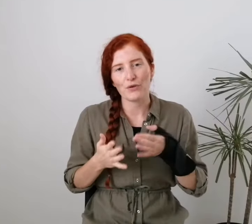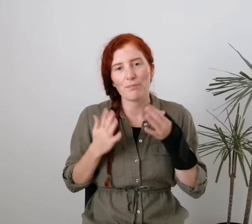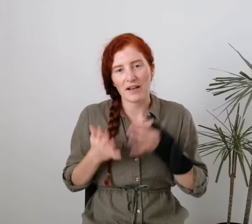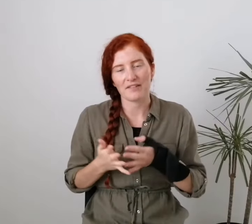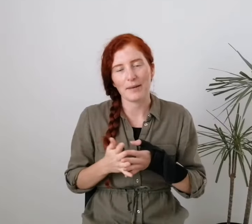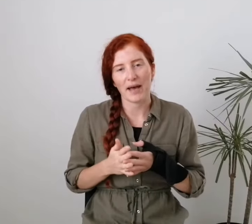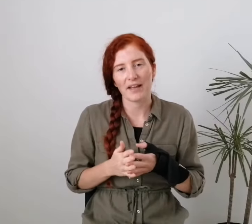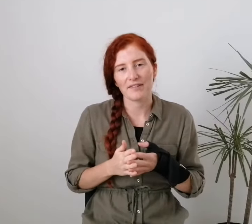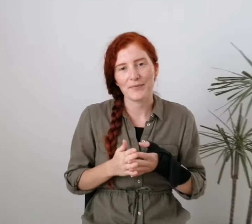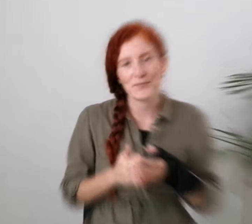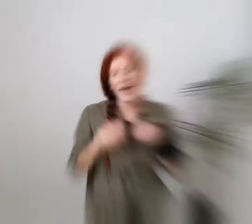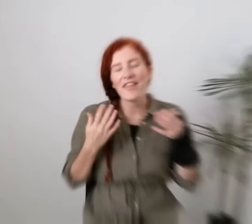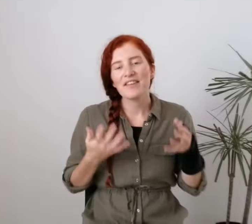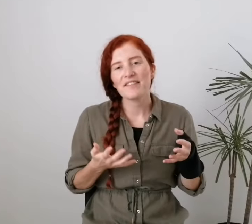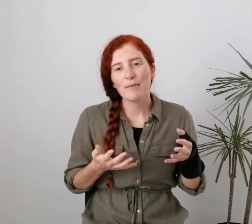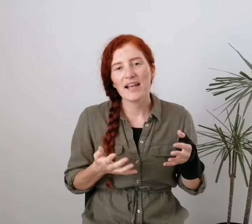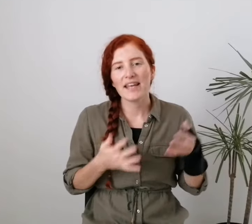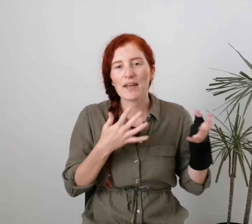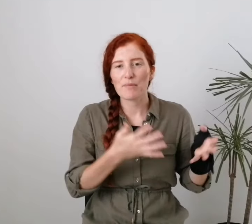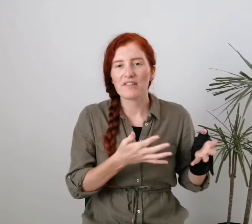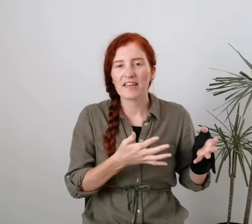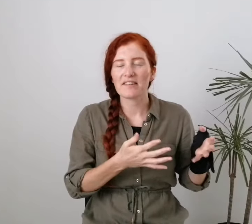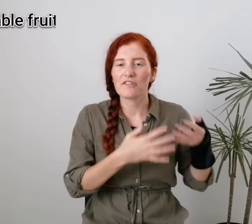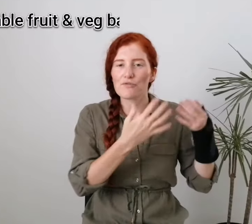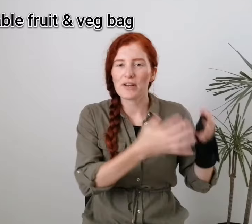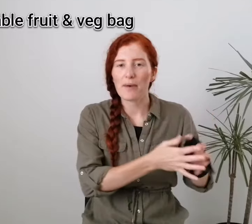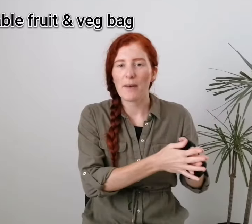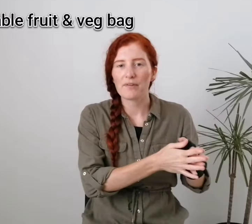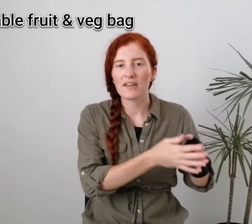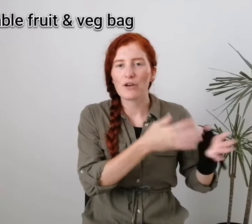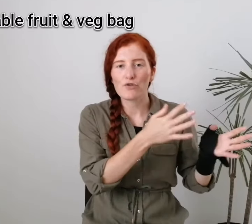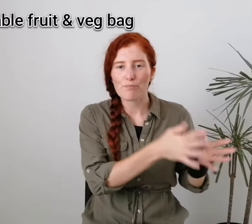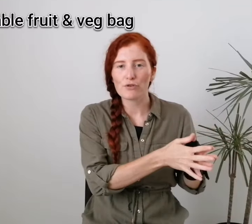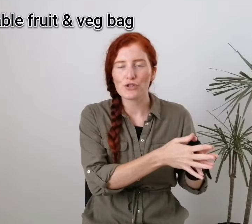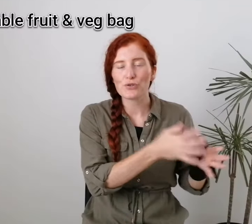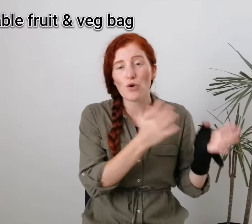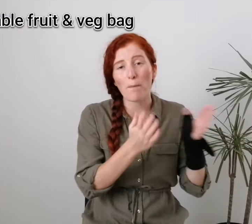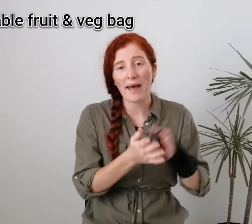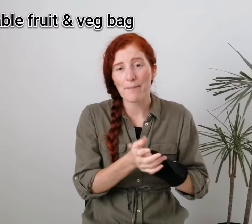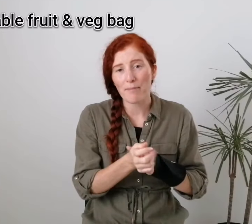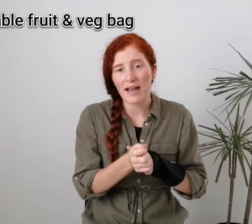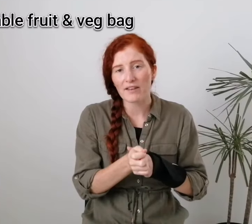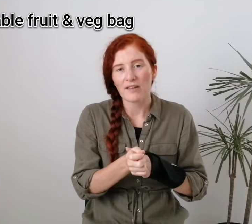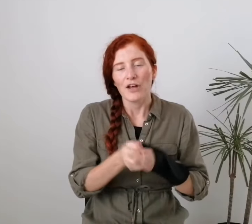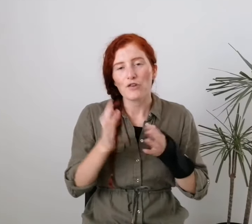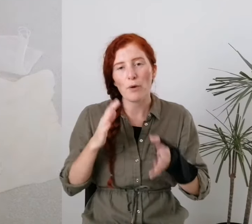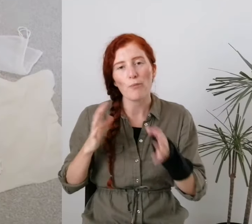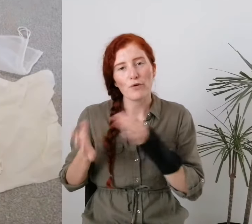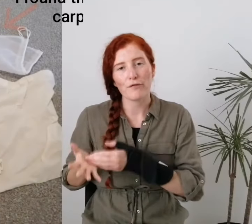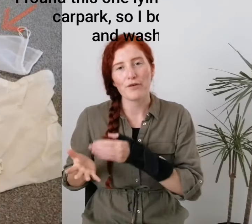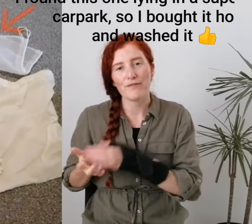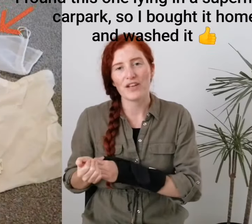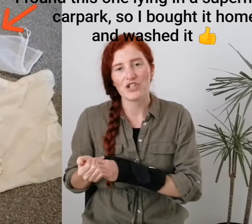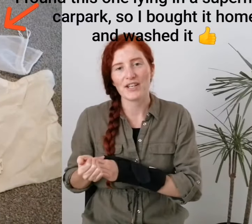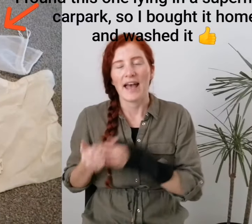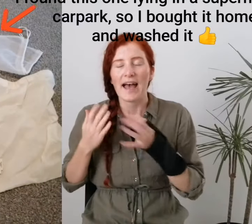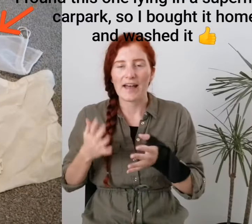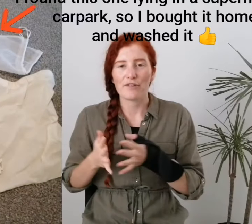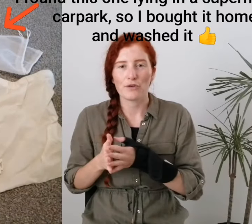-use plastic bags. And then similarly, number six is to repurpose any old produce or paper bags to pop your fruit and veg in at the